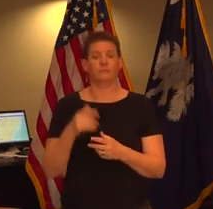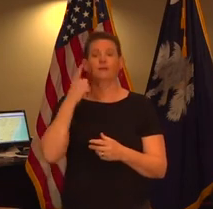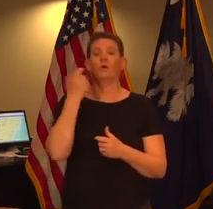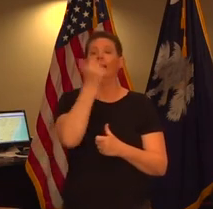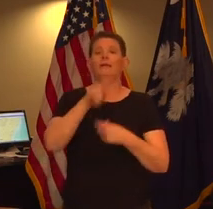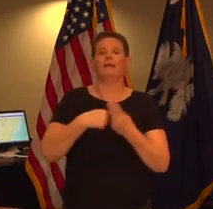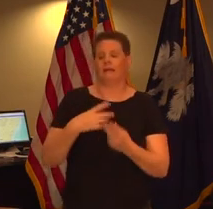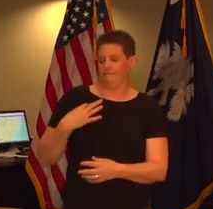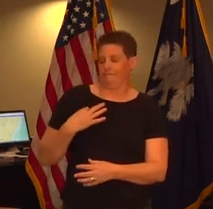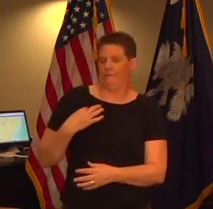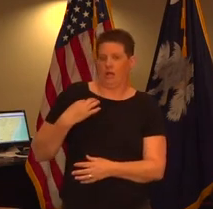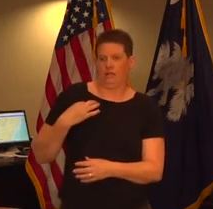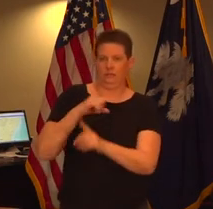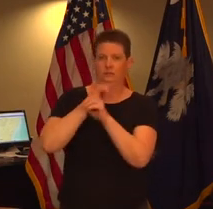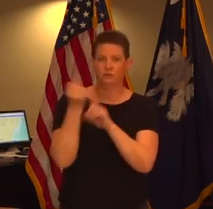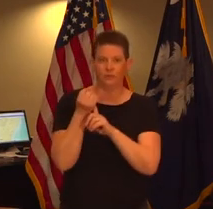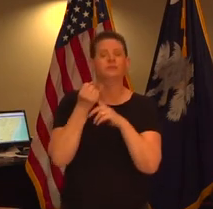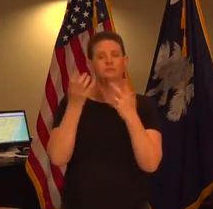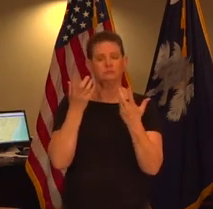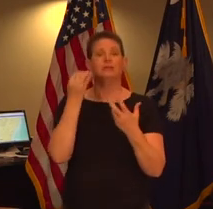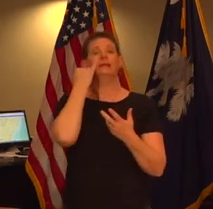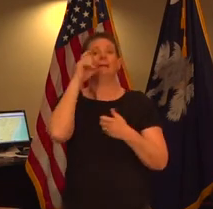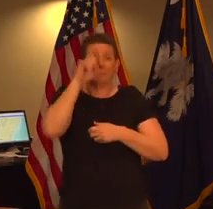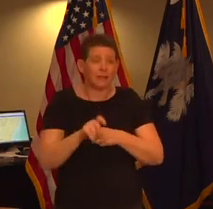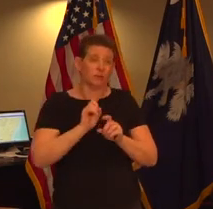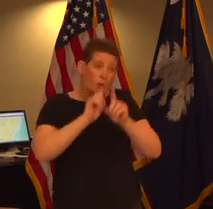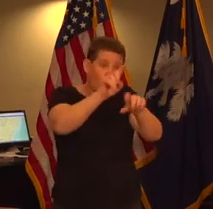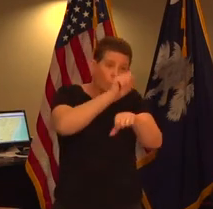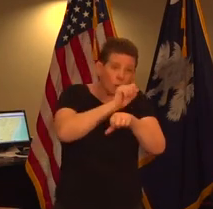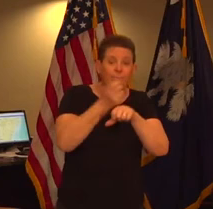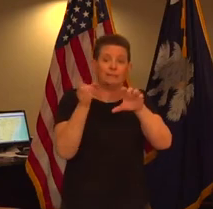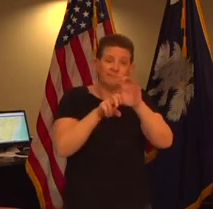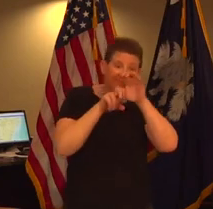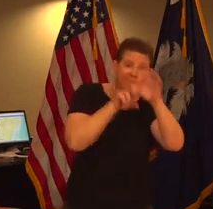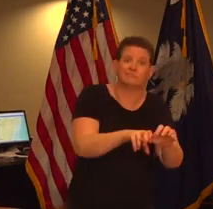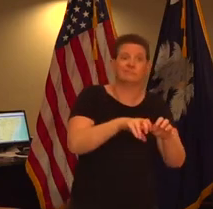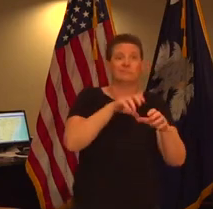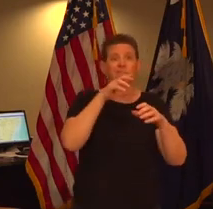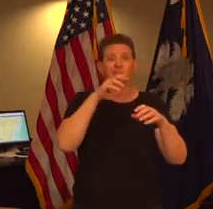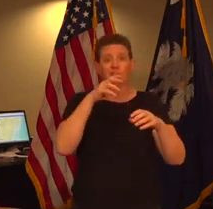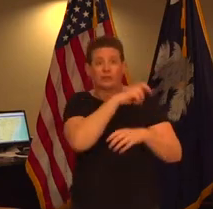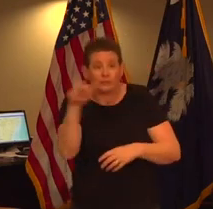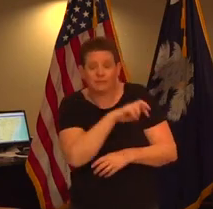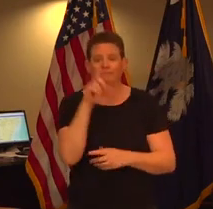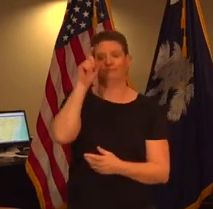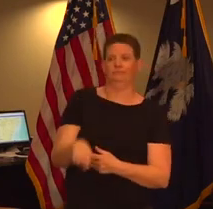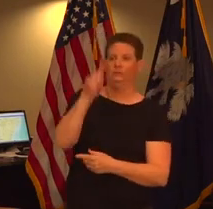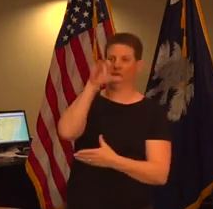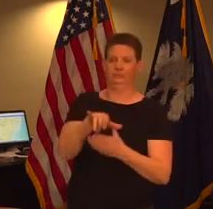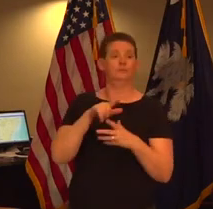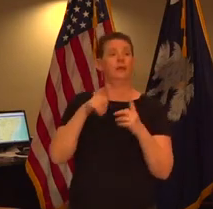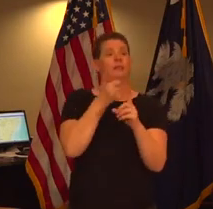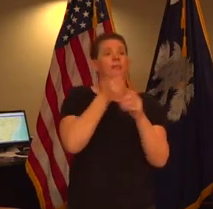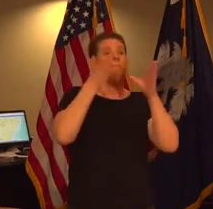activities if people have to get to work and they have to use public transportation transportation they must continue to do that but there are measures that they